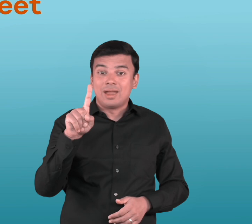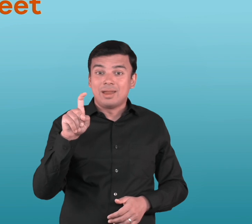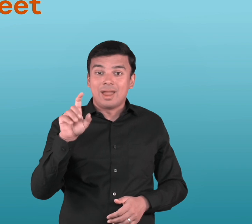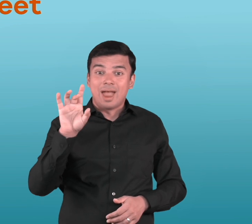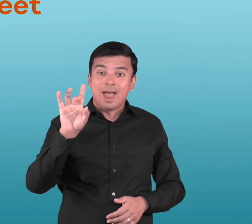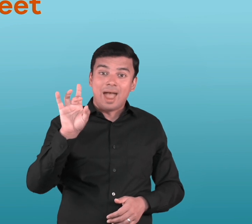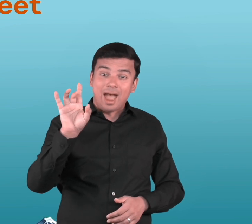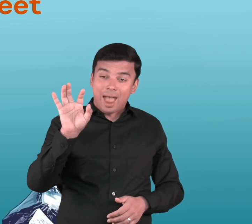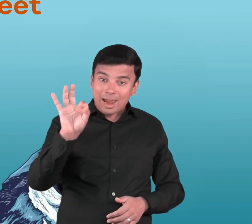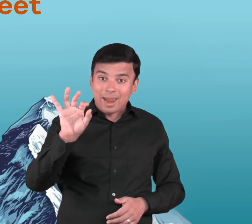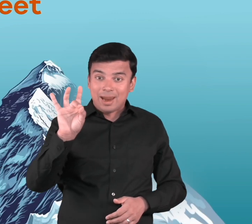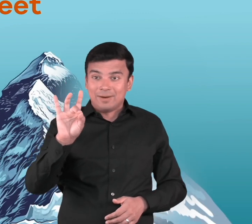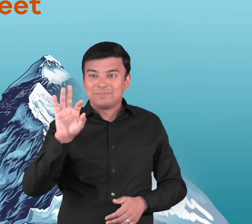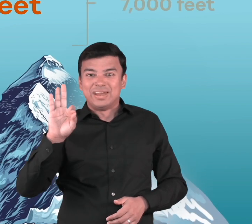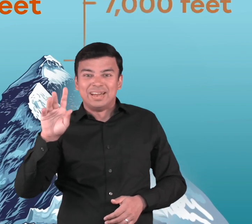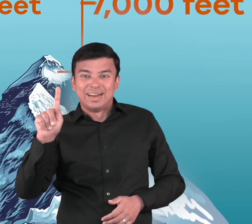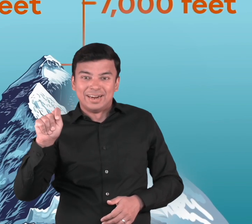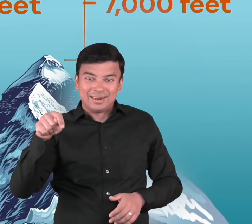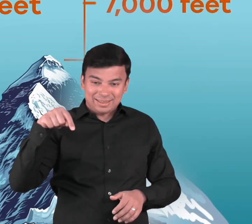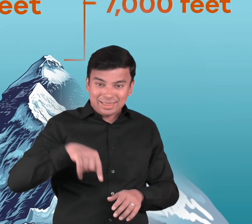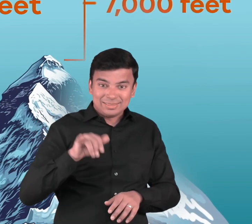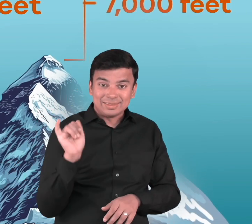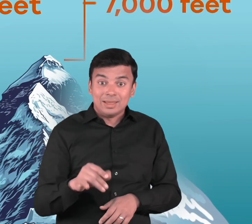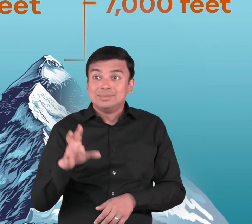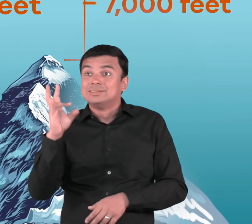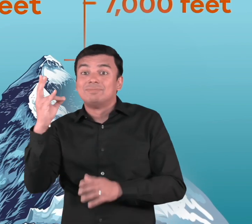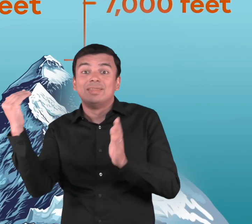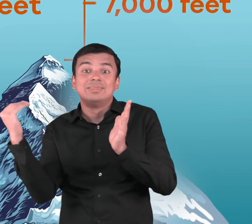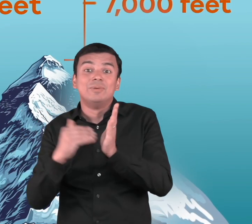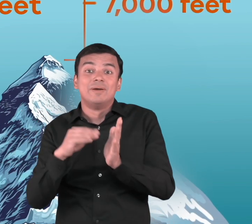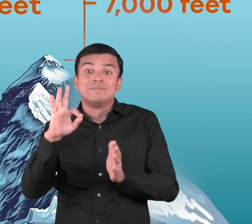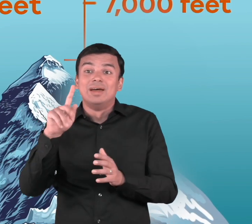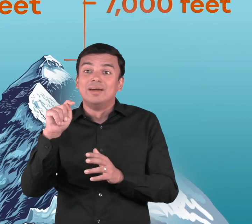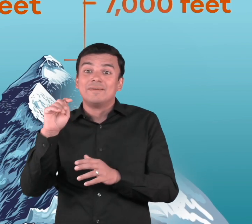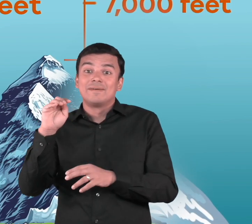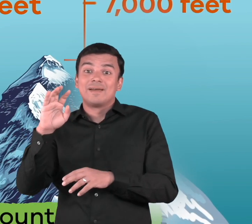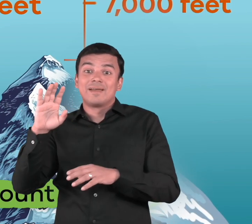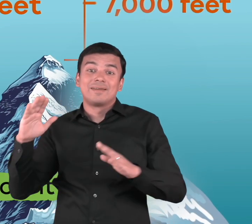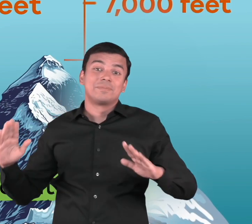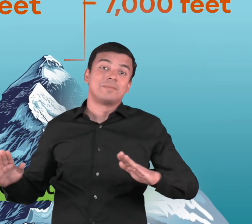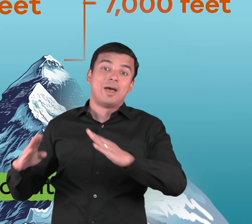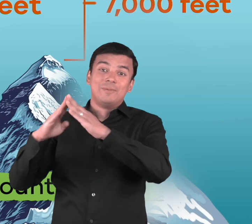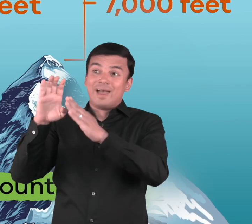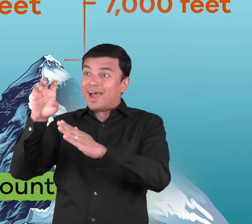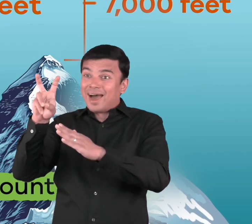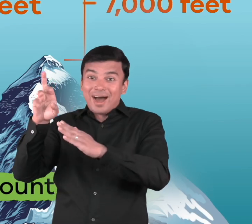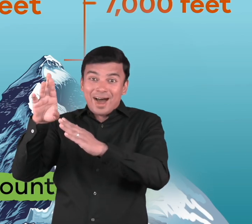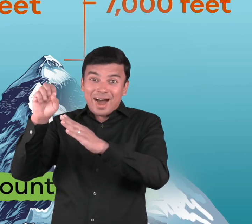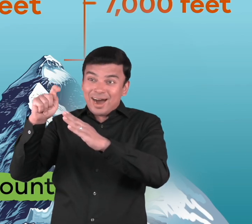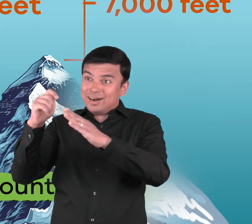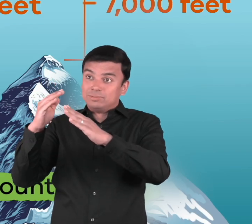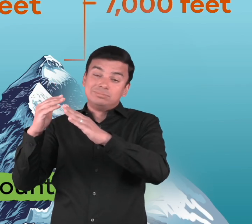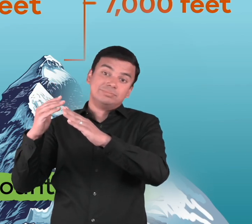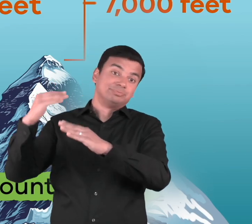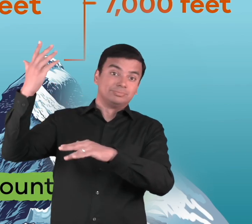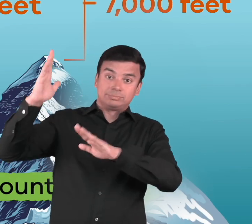which, if it were a mountain, would be around 7,000 feet taller than Mount Everest.